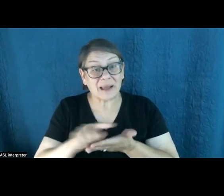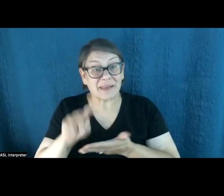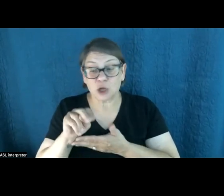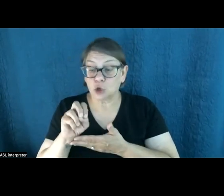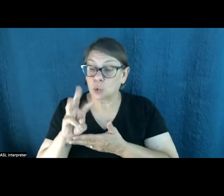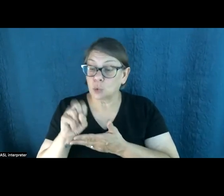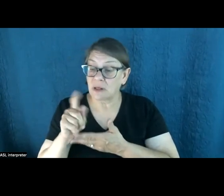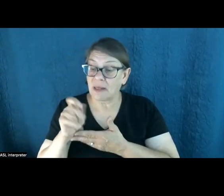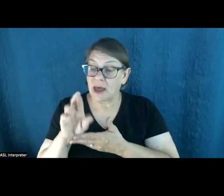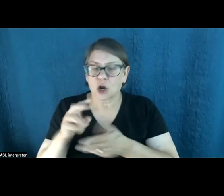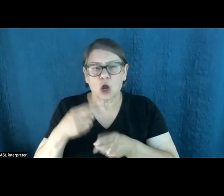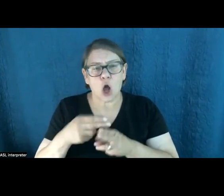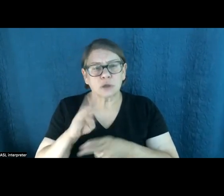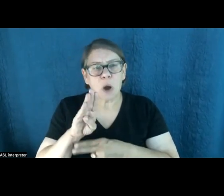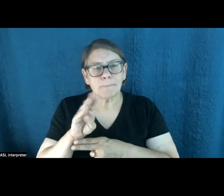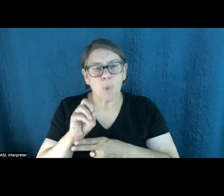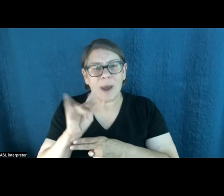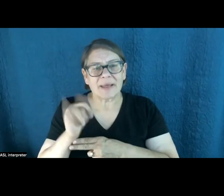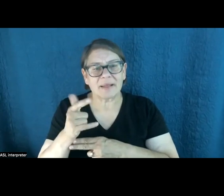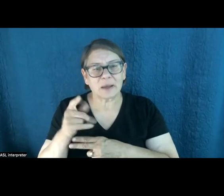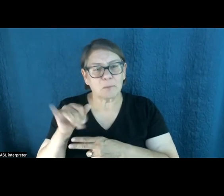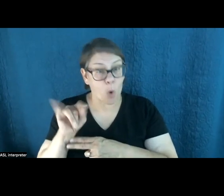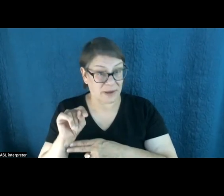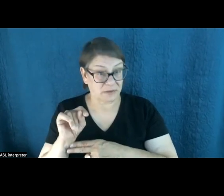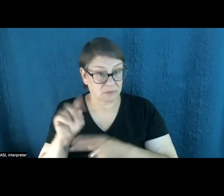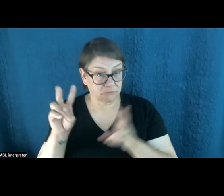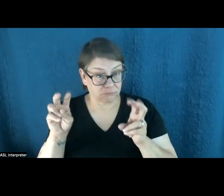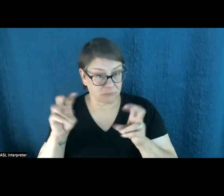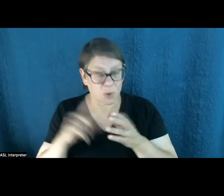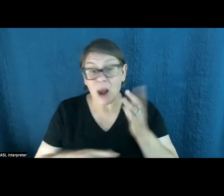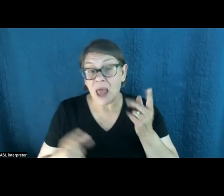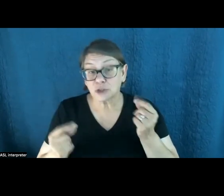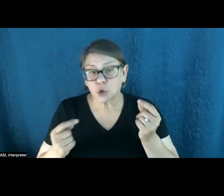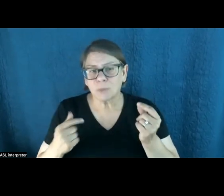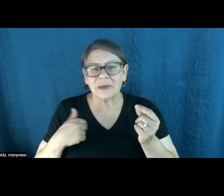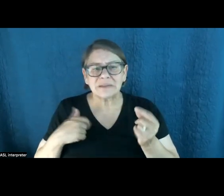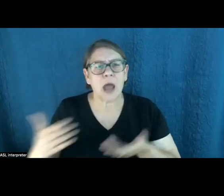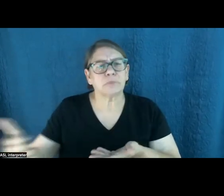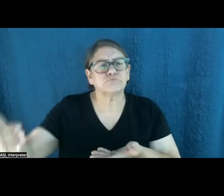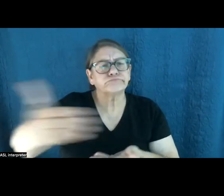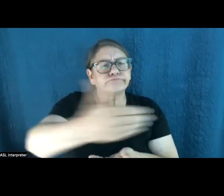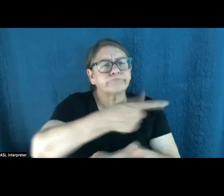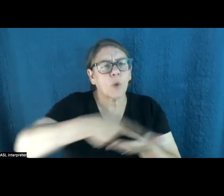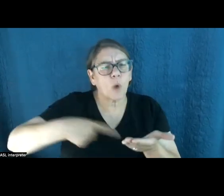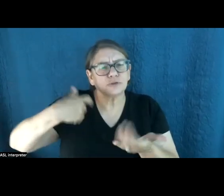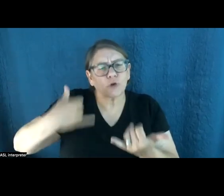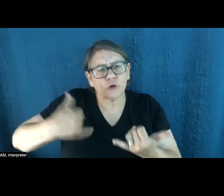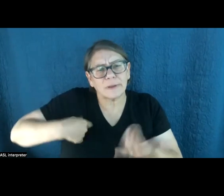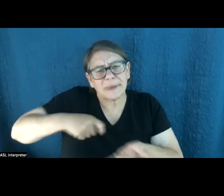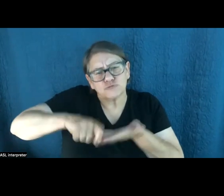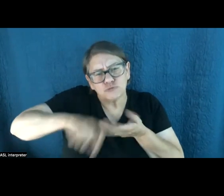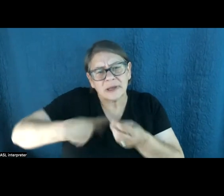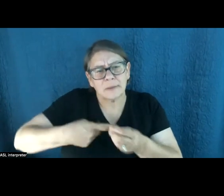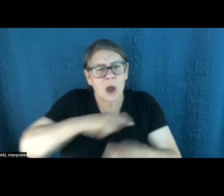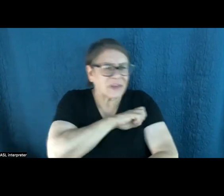as Sunshine mentioned. And part of what I do for that is I sort of do a roundup of what's being written about climate and the environment and